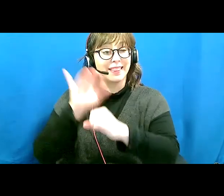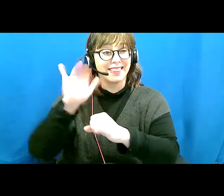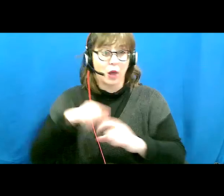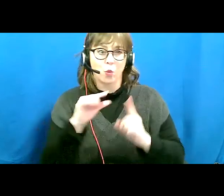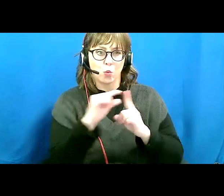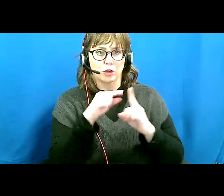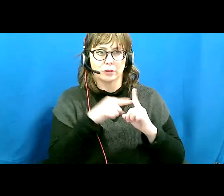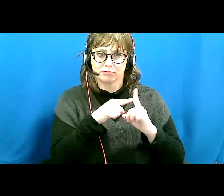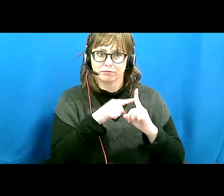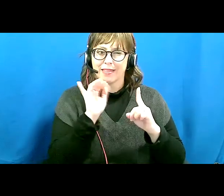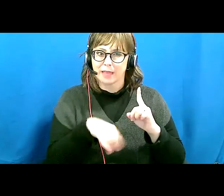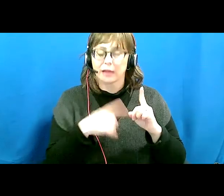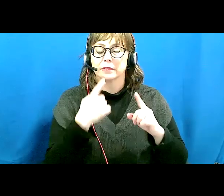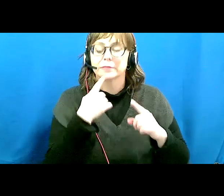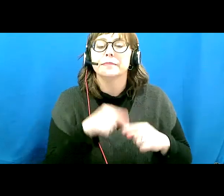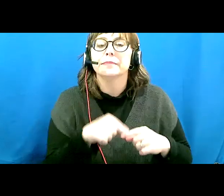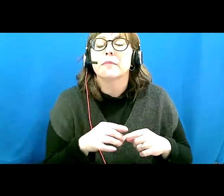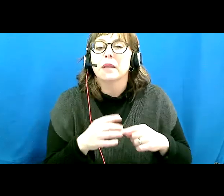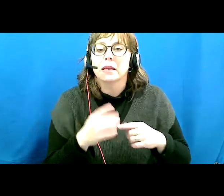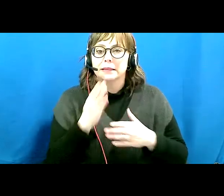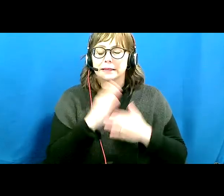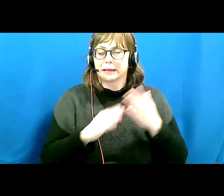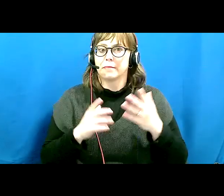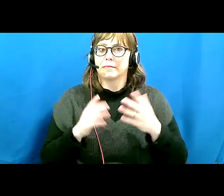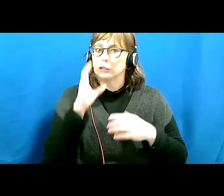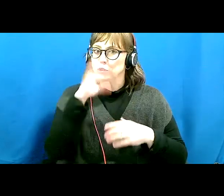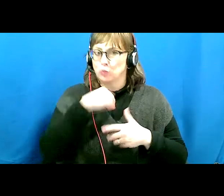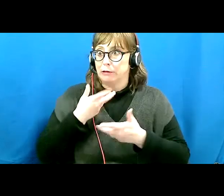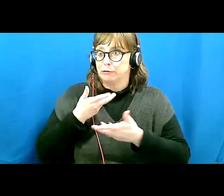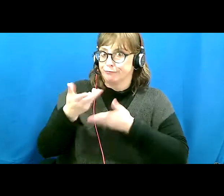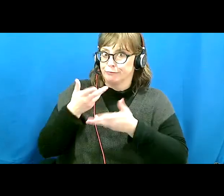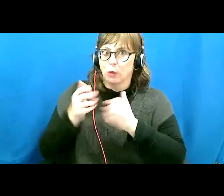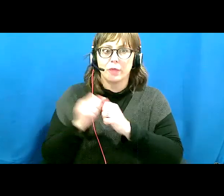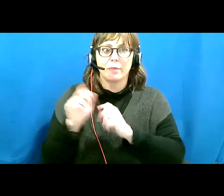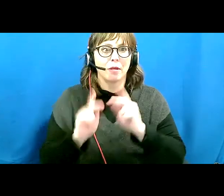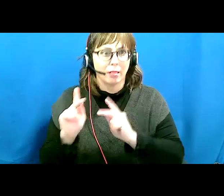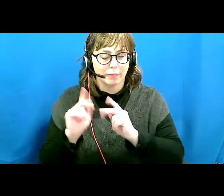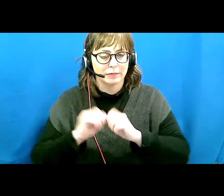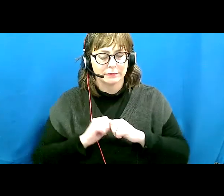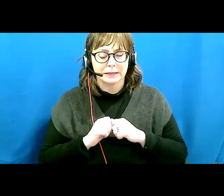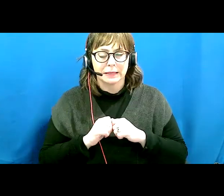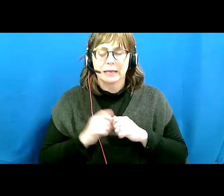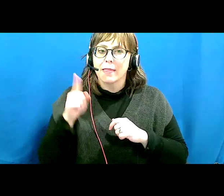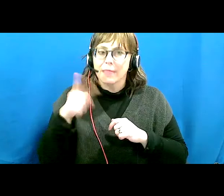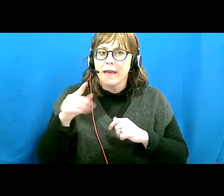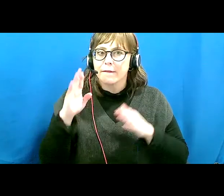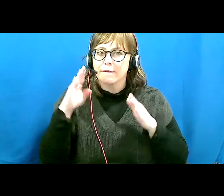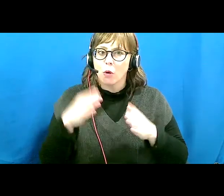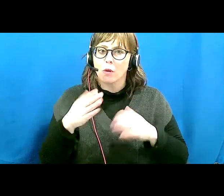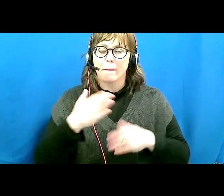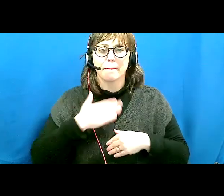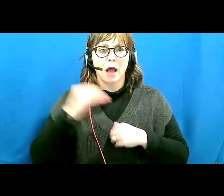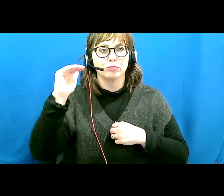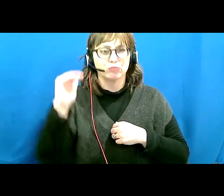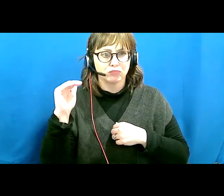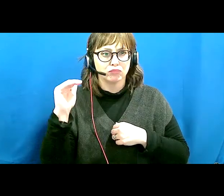A common theme around some of the more bizarre interactions that I've had with people seem to focus on my stature as the